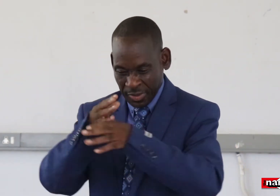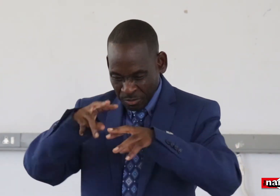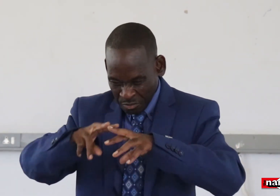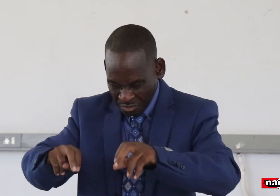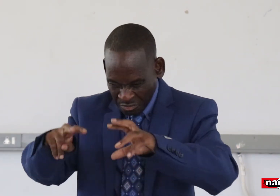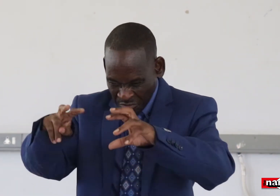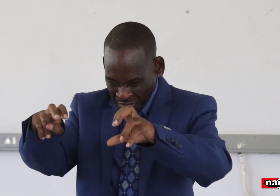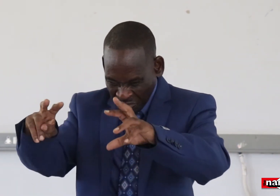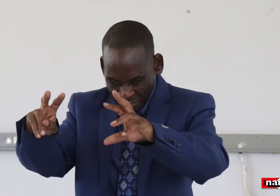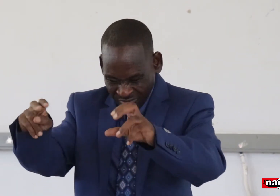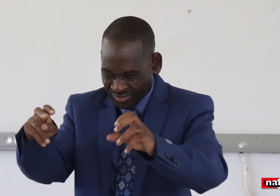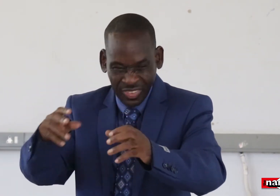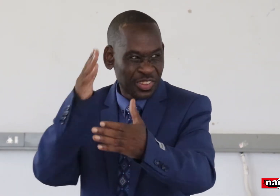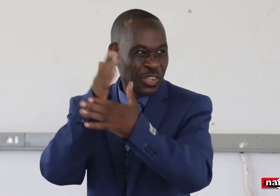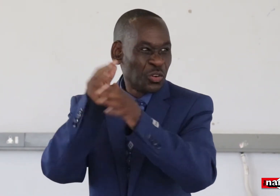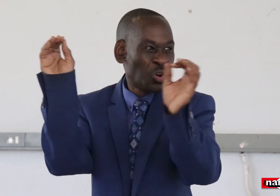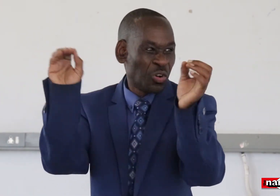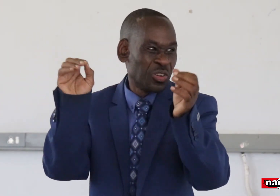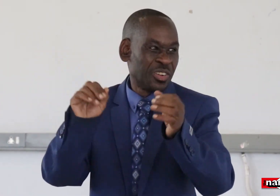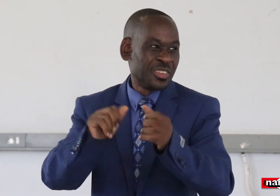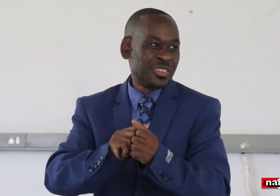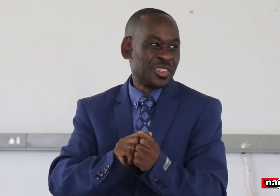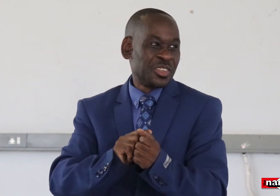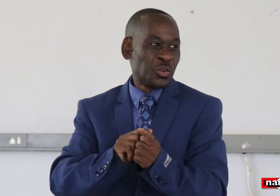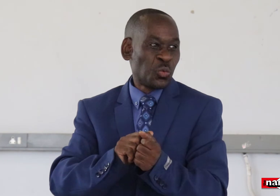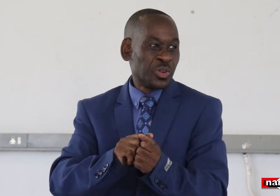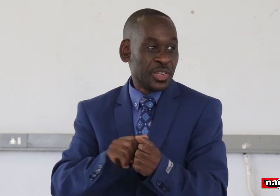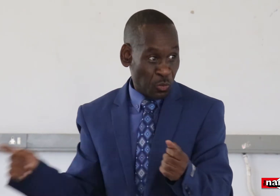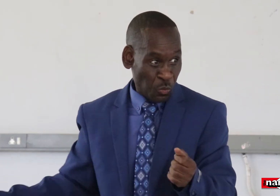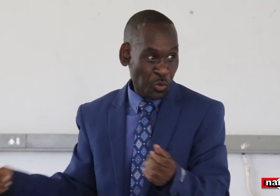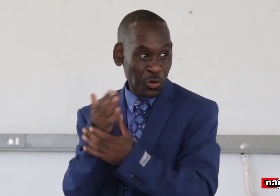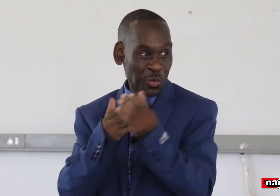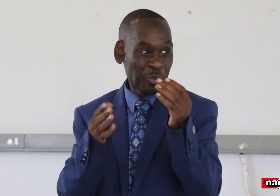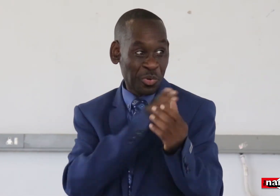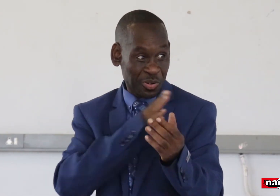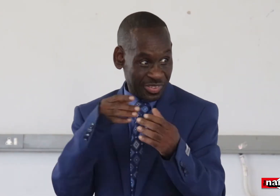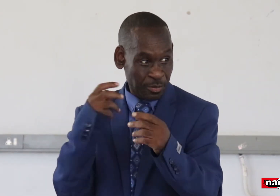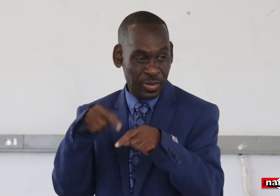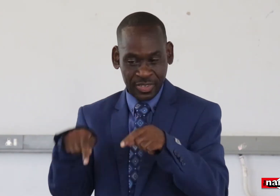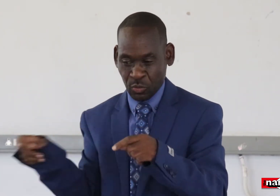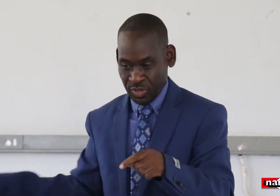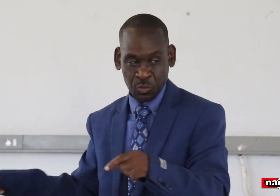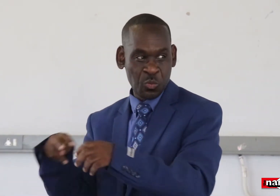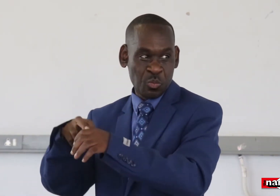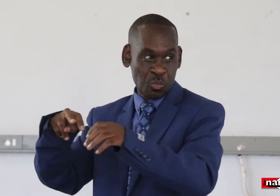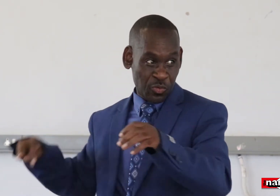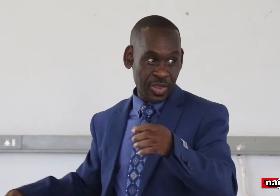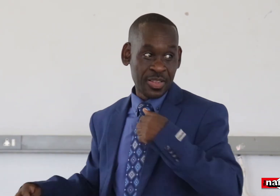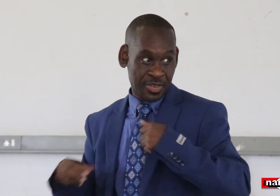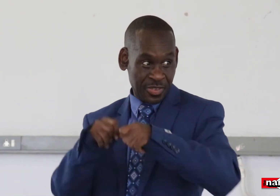So we, Mrs. Beata, we were the old board members. We know